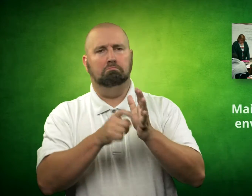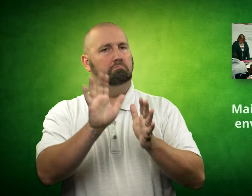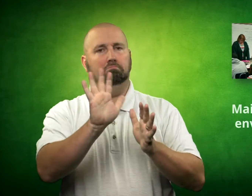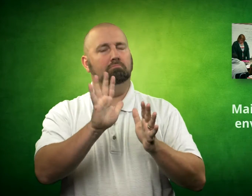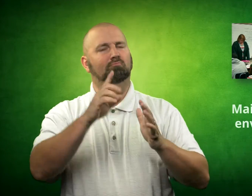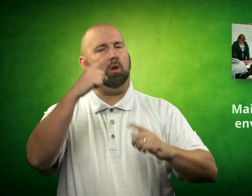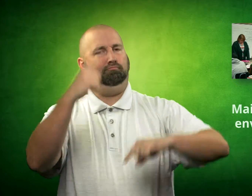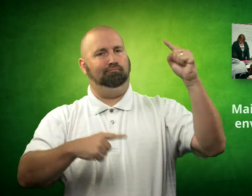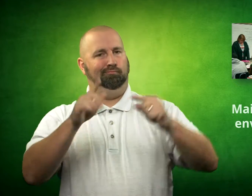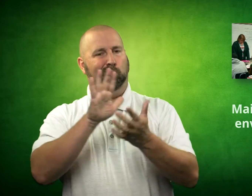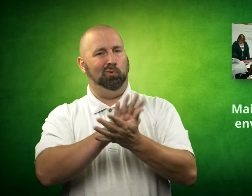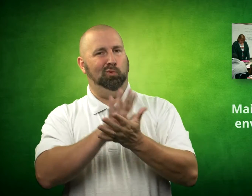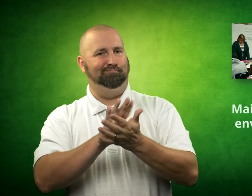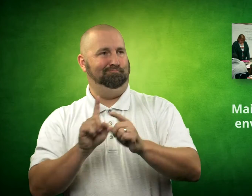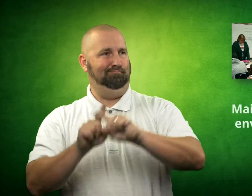Whatever is appropriate for that child.